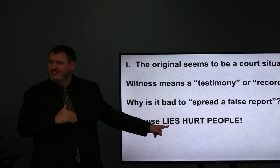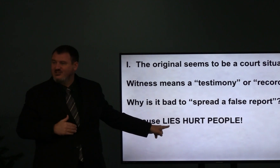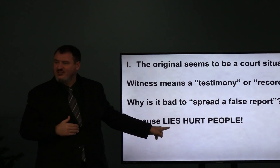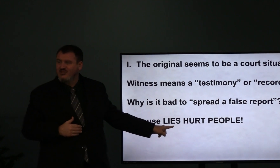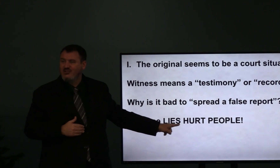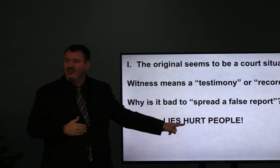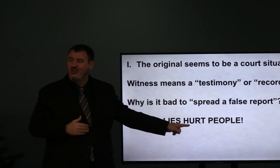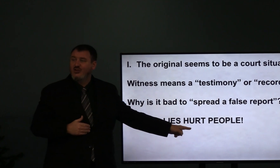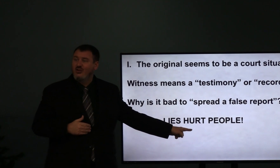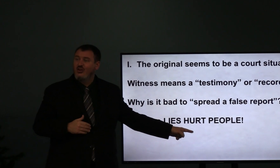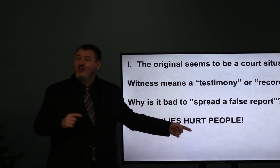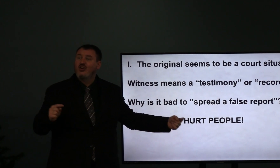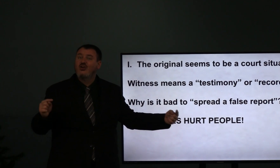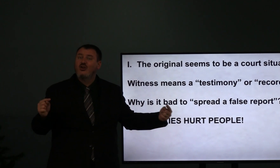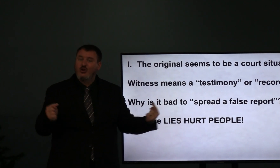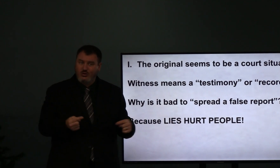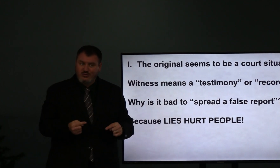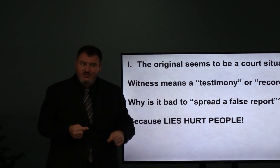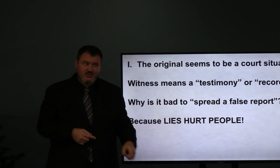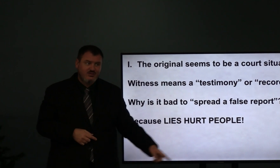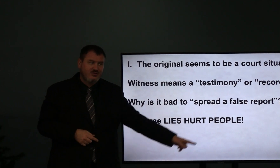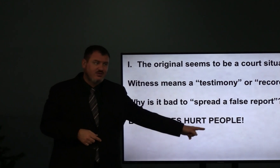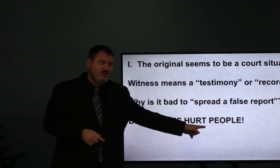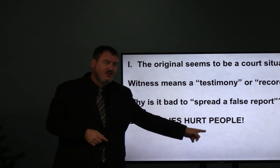Because lies hurt people.